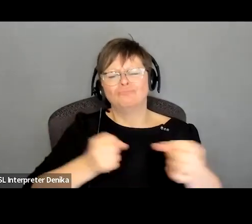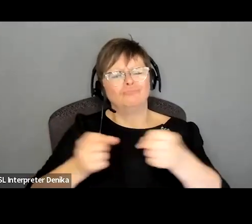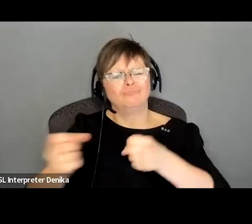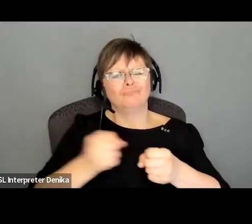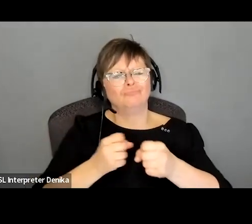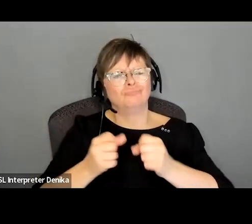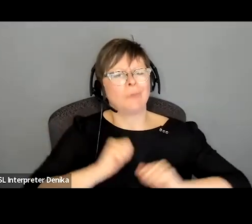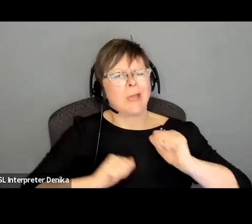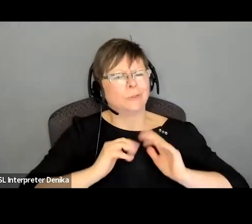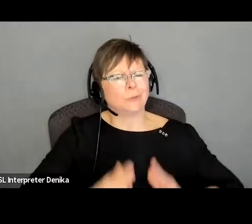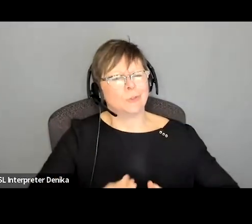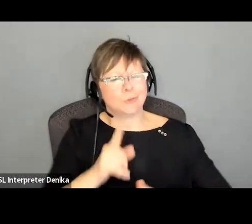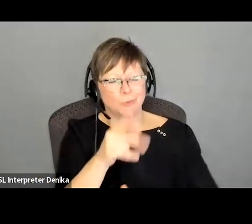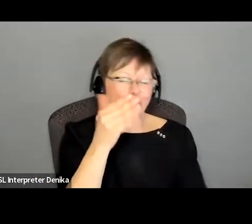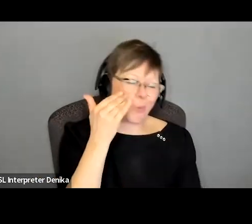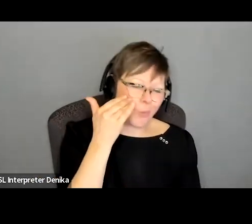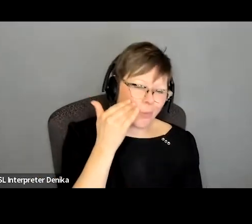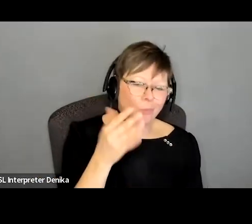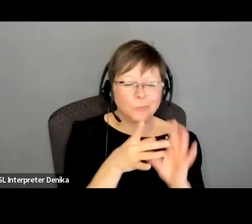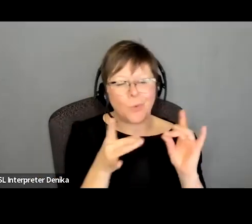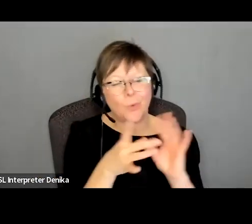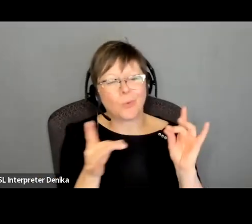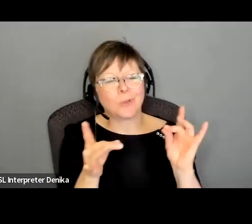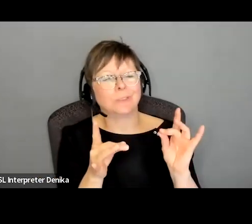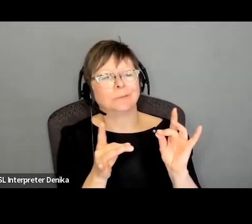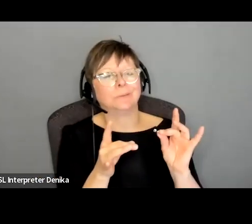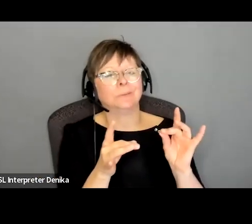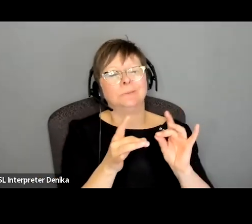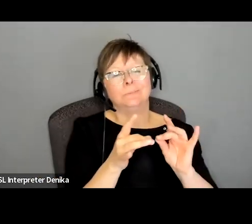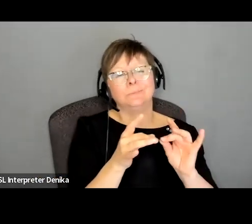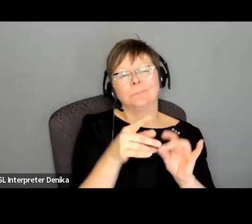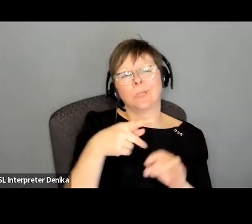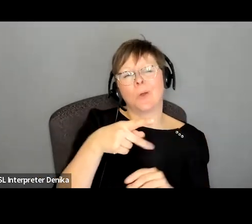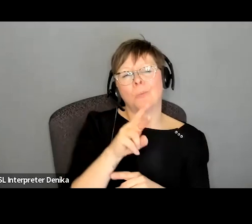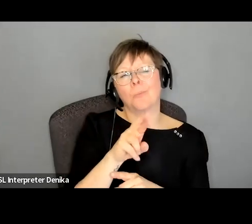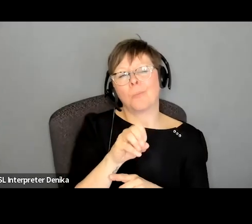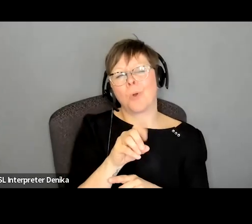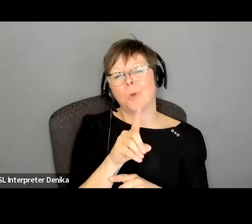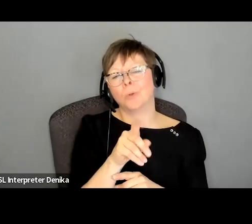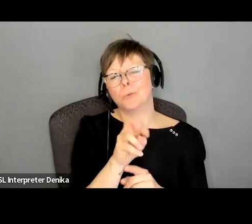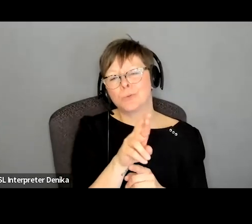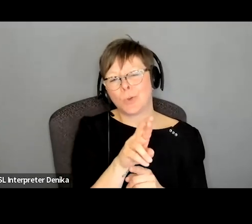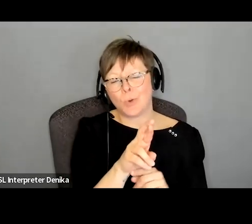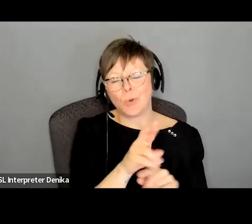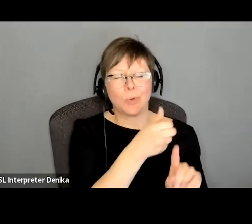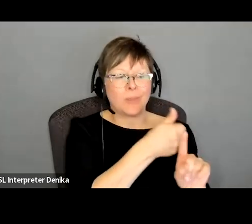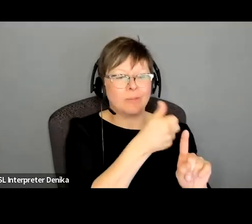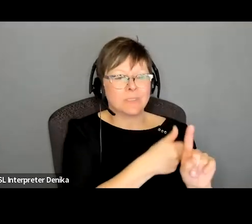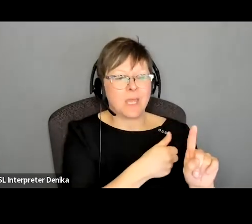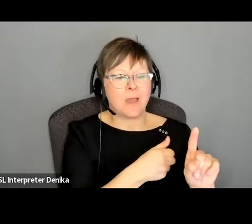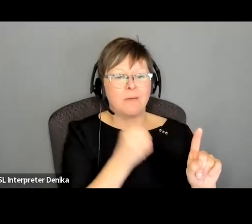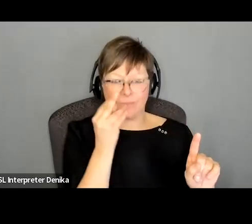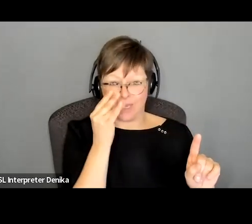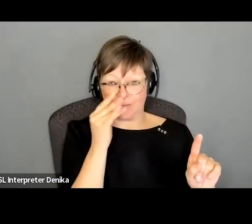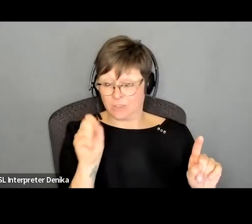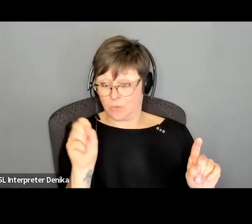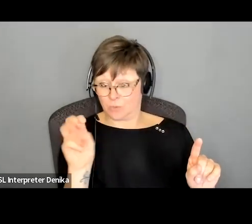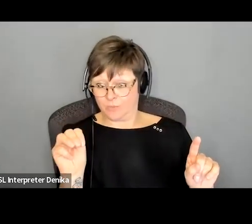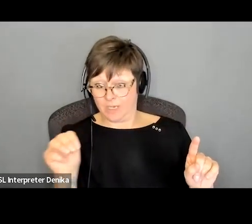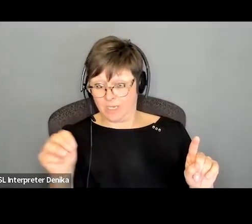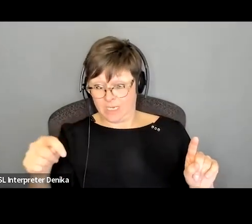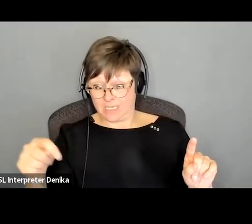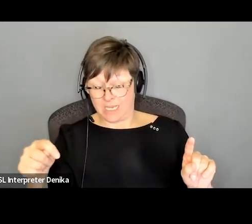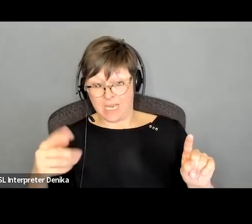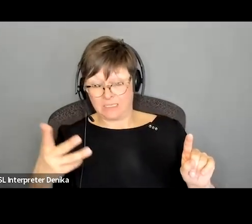of producers or whoever considering social media presence as a factor in